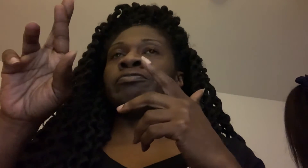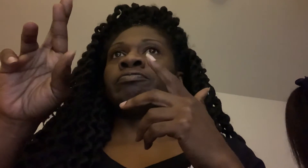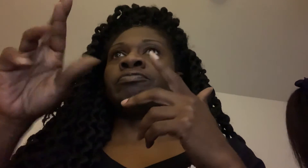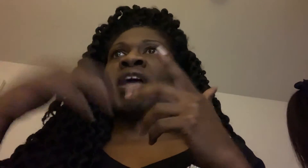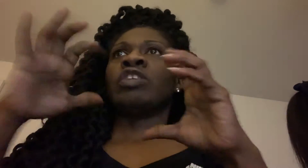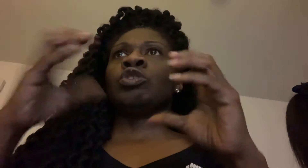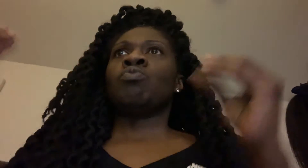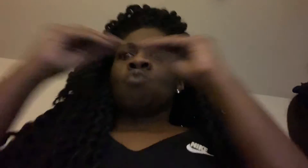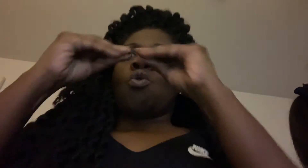Uh, boy.